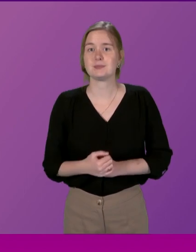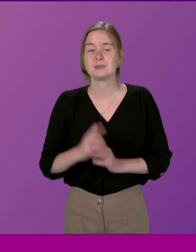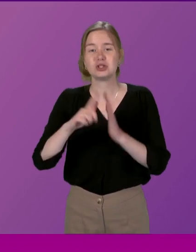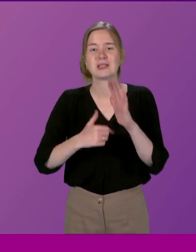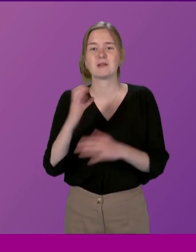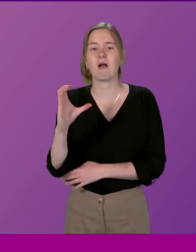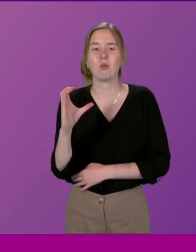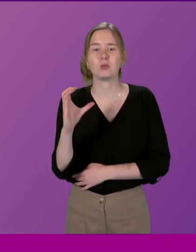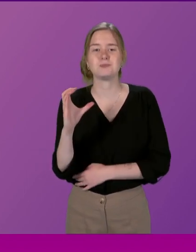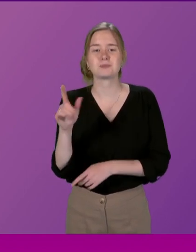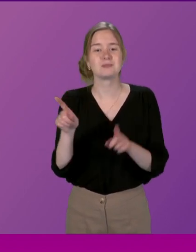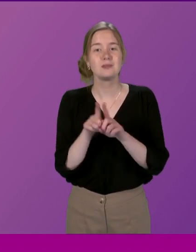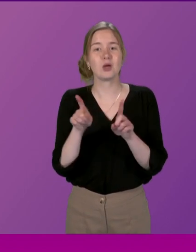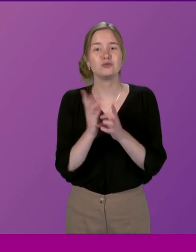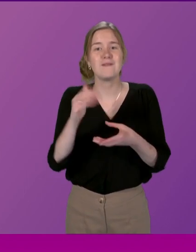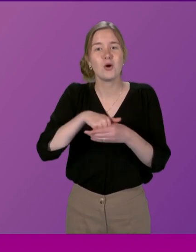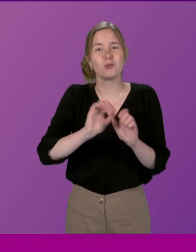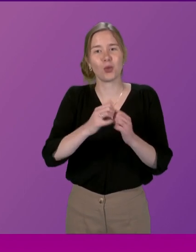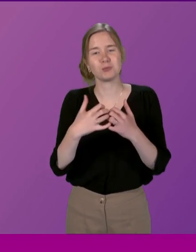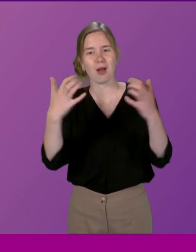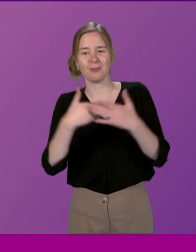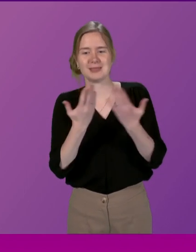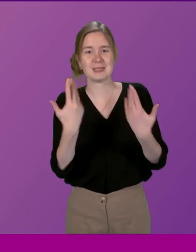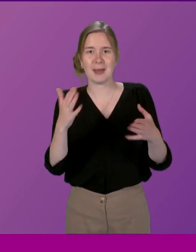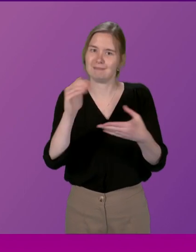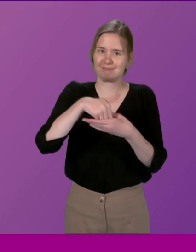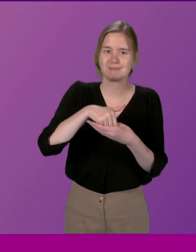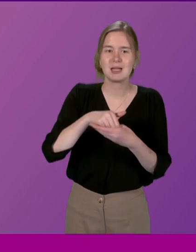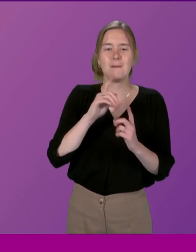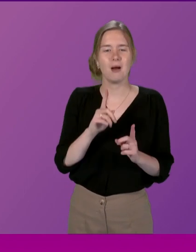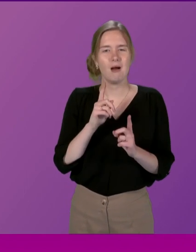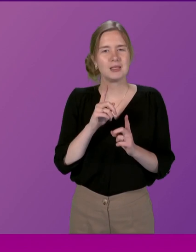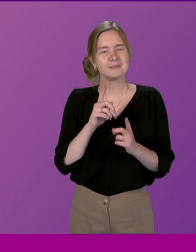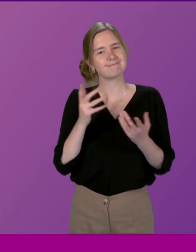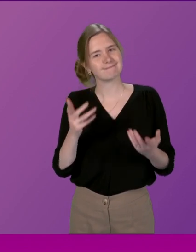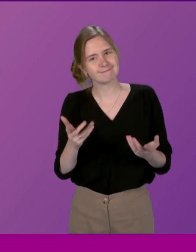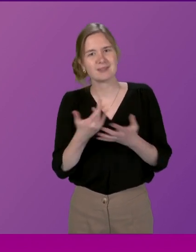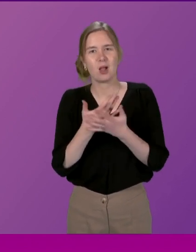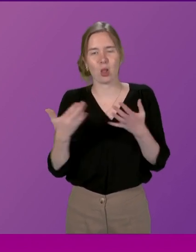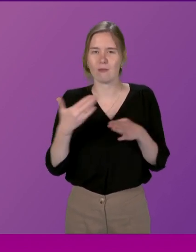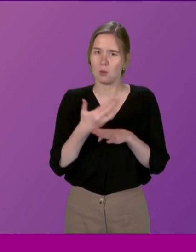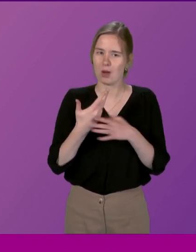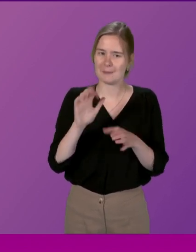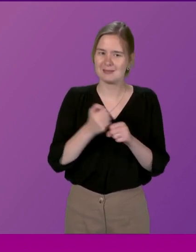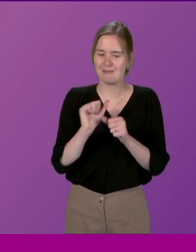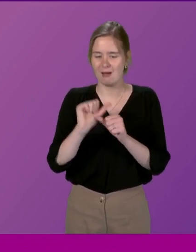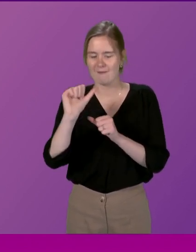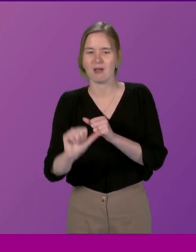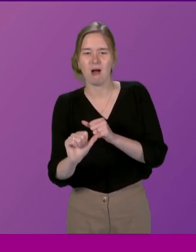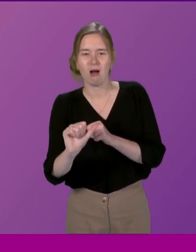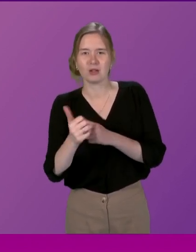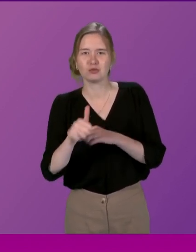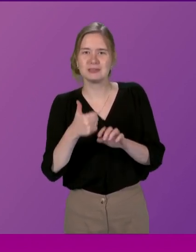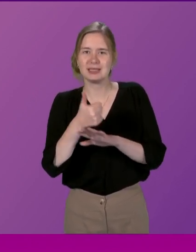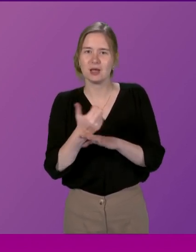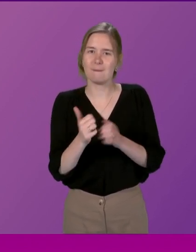I too participated in some of these parliament days but apparently in a lot of the work that was done afterwards to establish